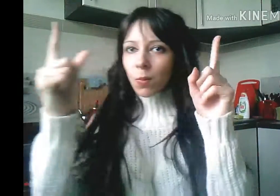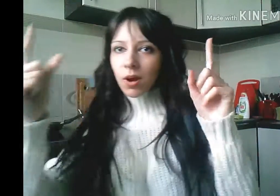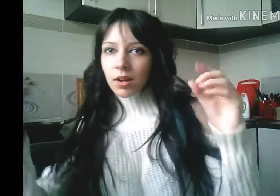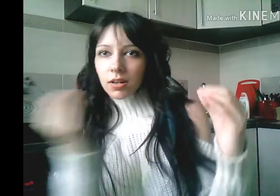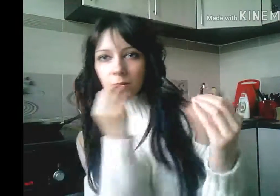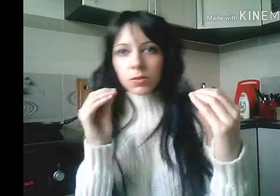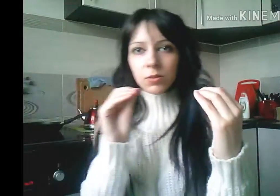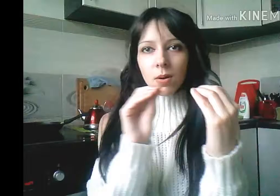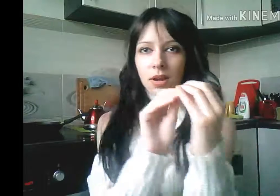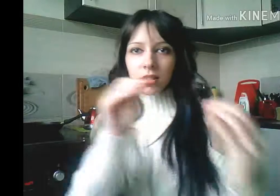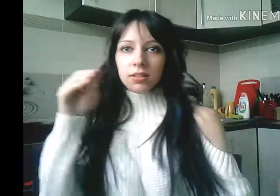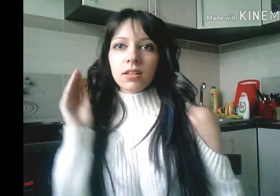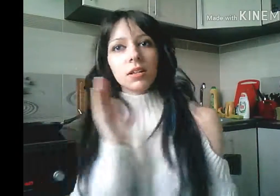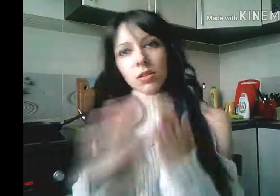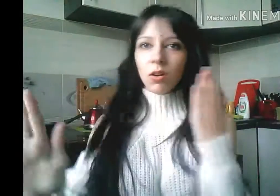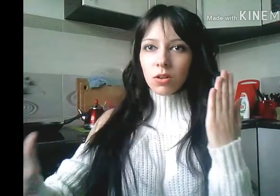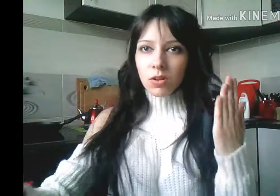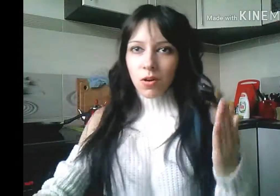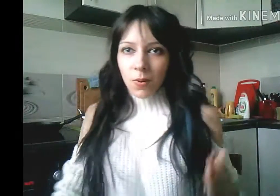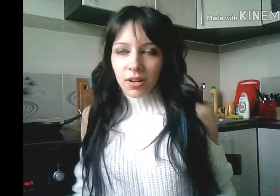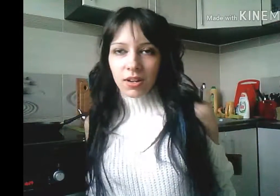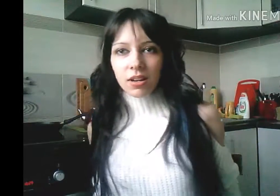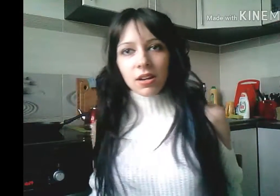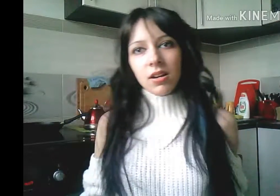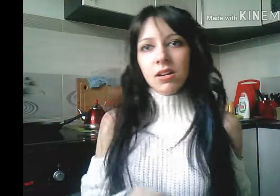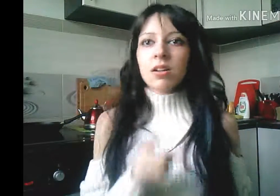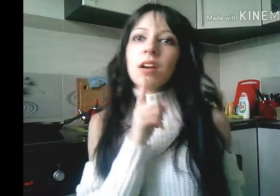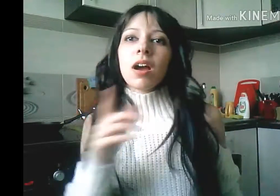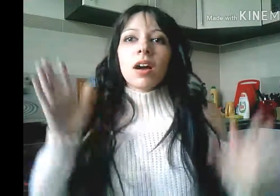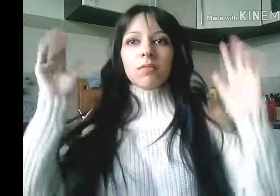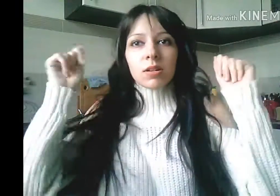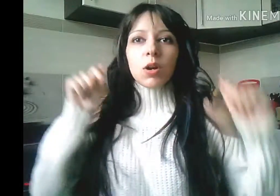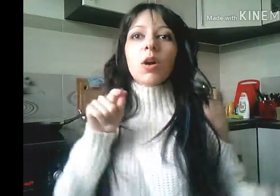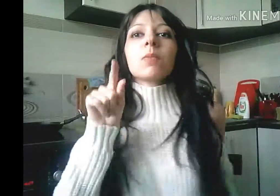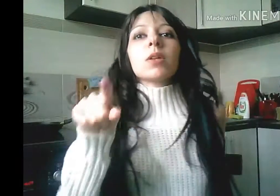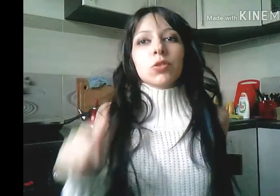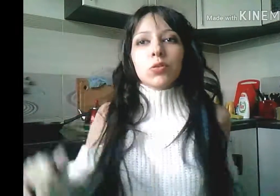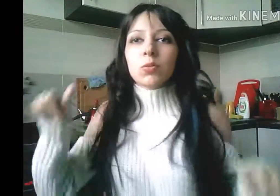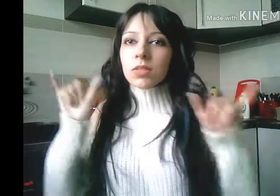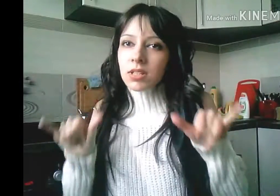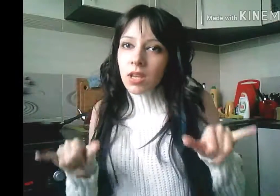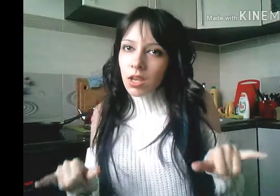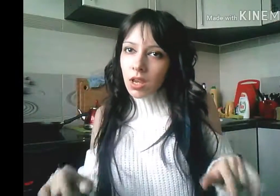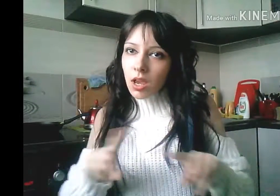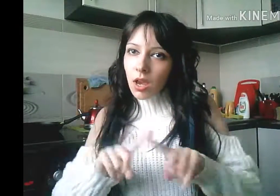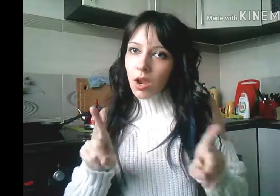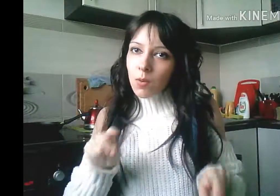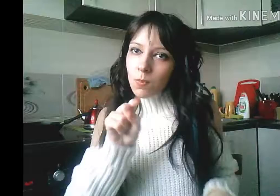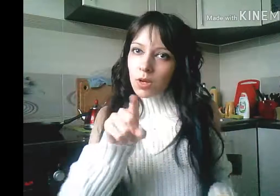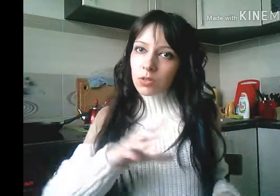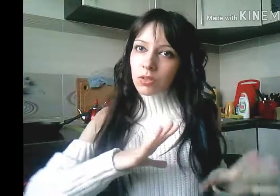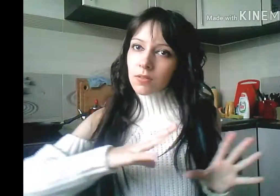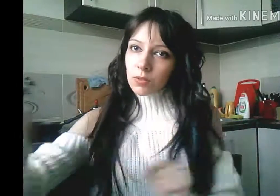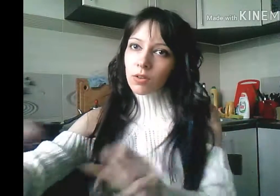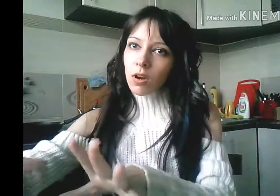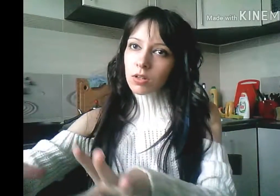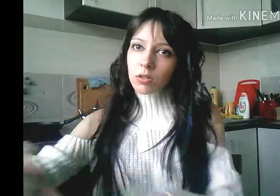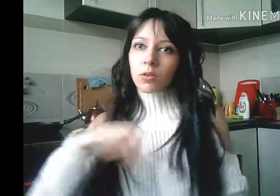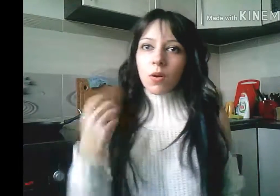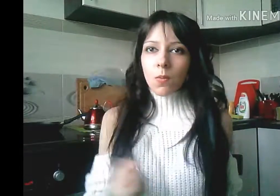Waking up to a kiss and you're on your way I really hoped that you would stay But you left it when you're